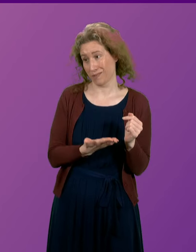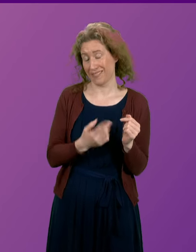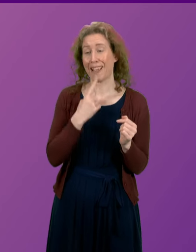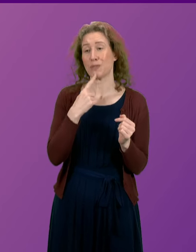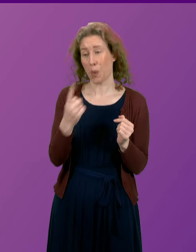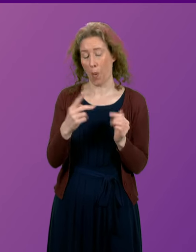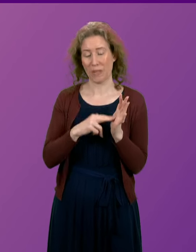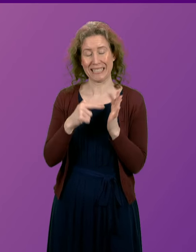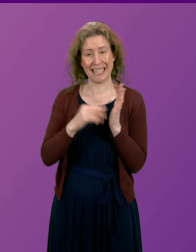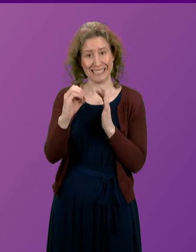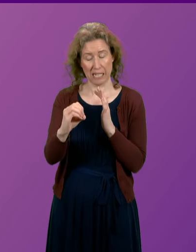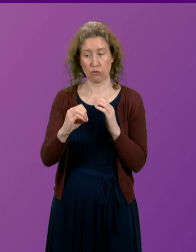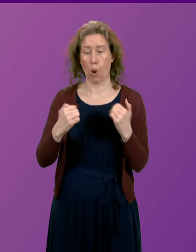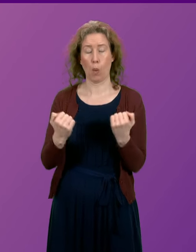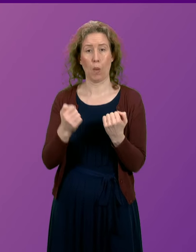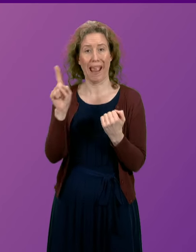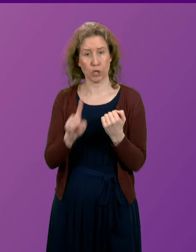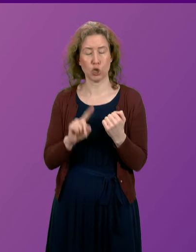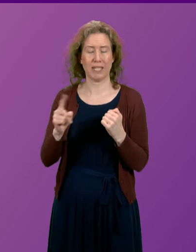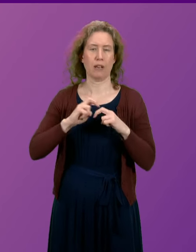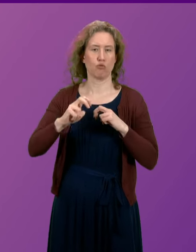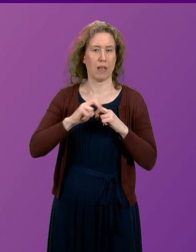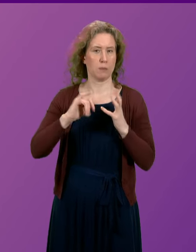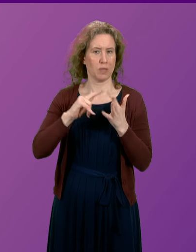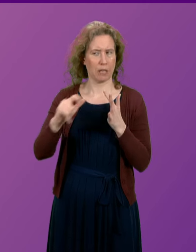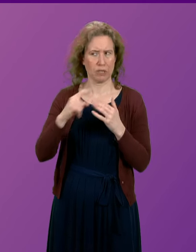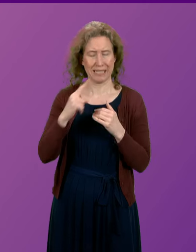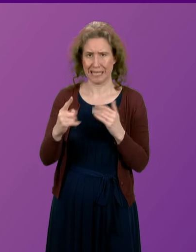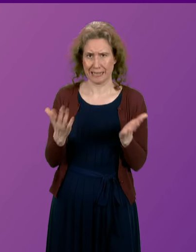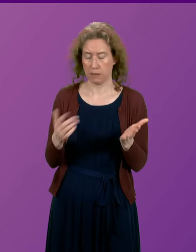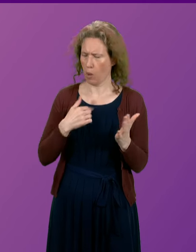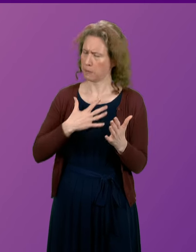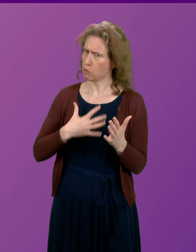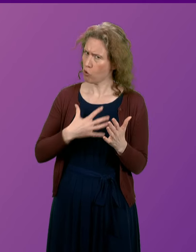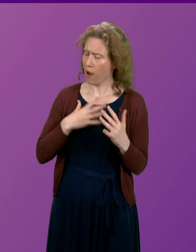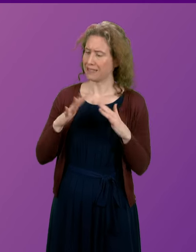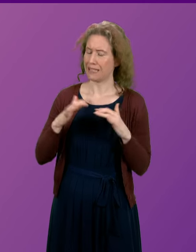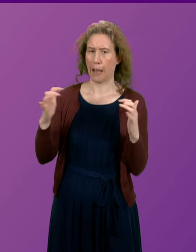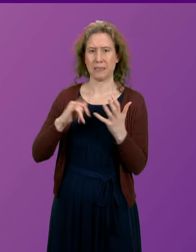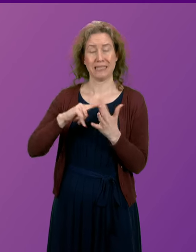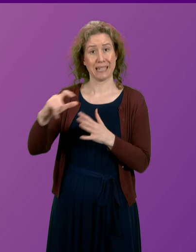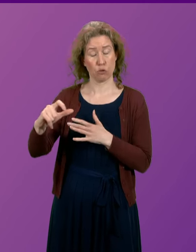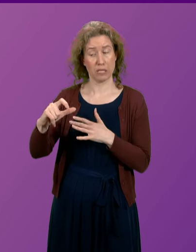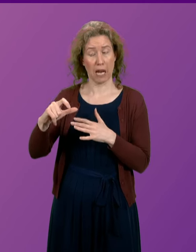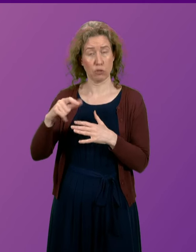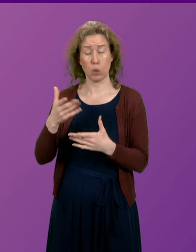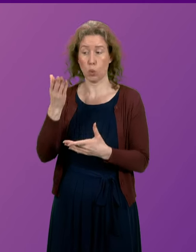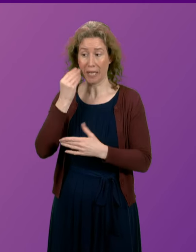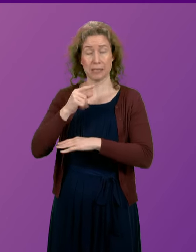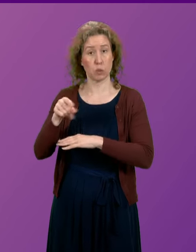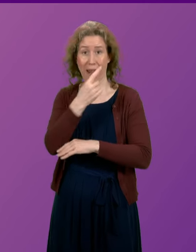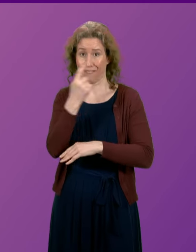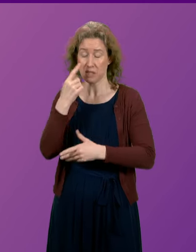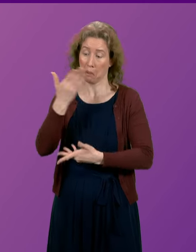Net Zero Energy and Transport Committee. I am surprised that the Cabinet Secretary for Transport, who took evidence as part of that committee,